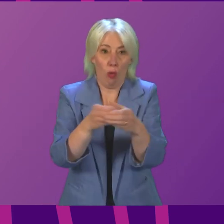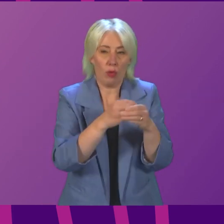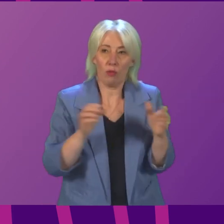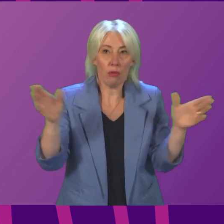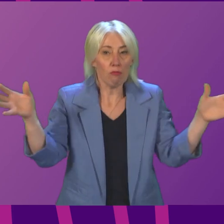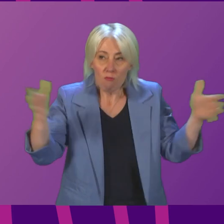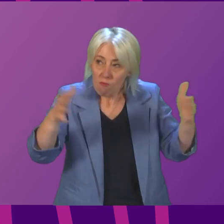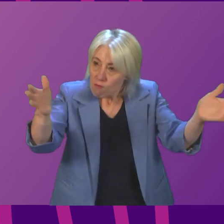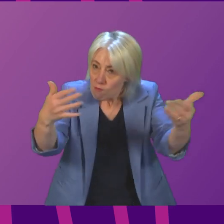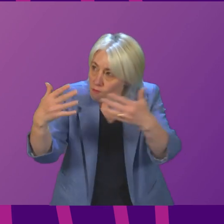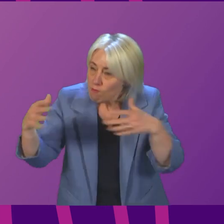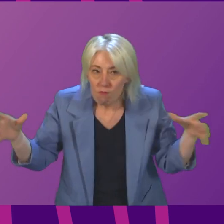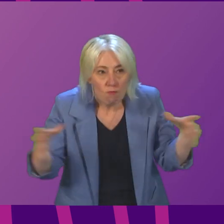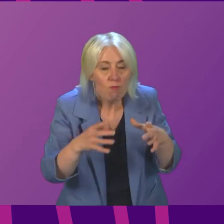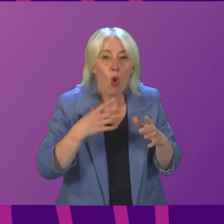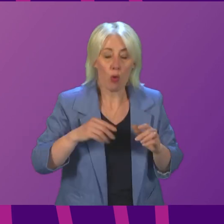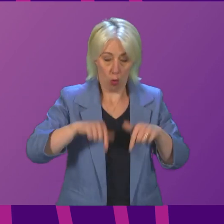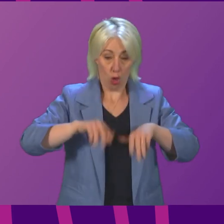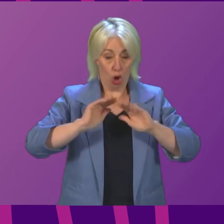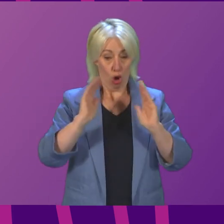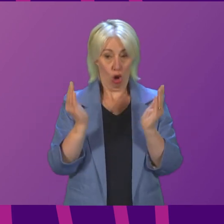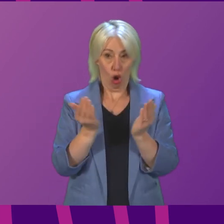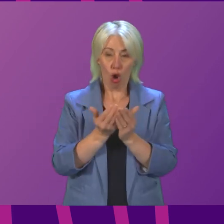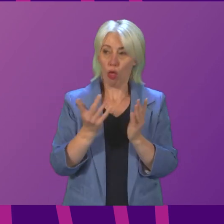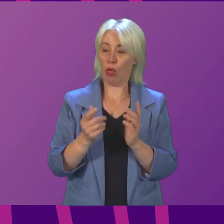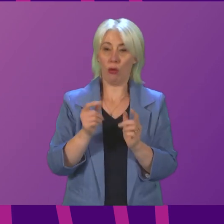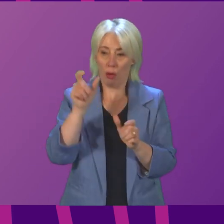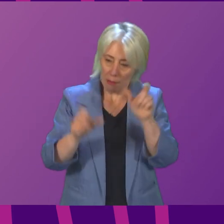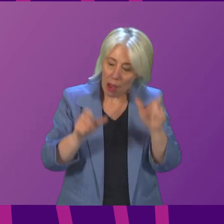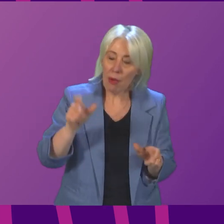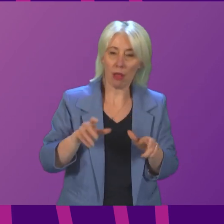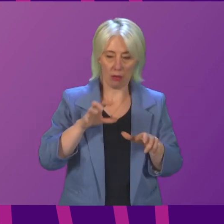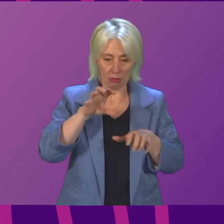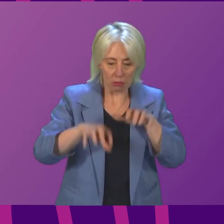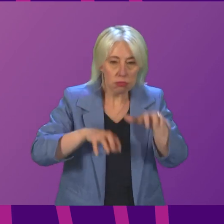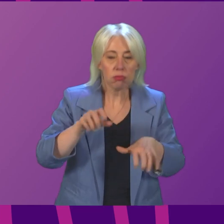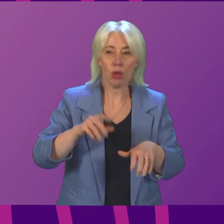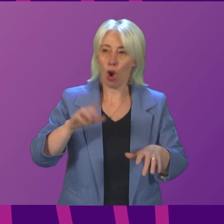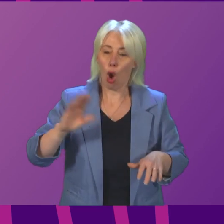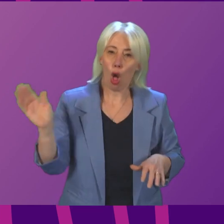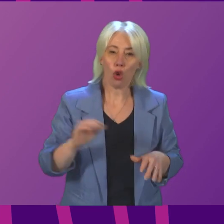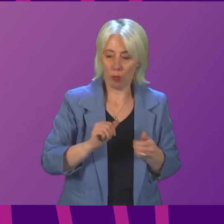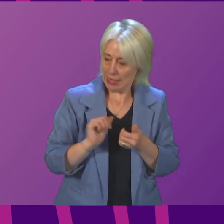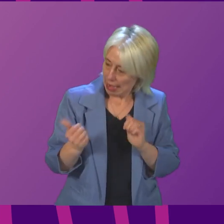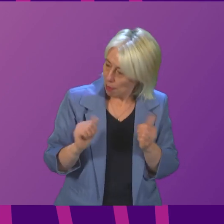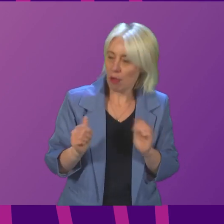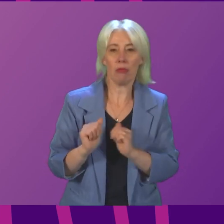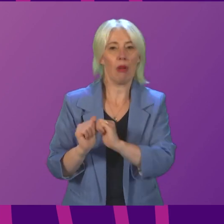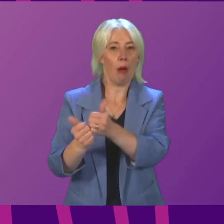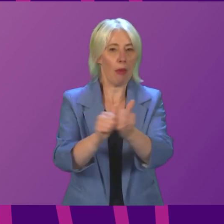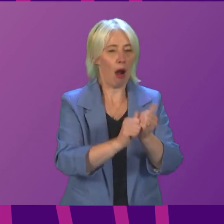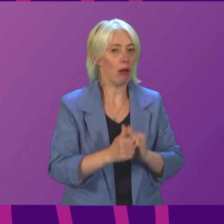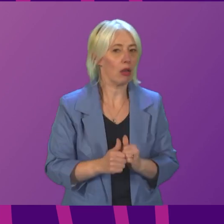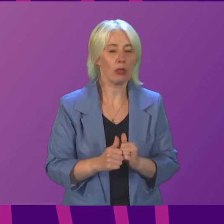the permission to see the earth and all their creatures as neighbours, partners, to neglect whose care and love